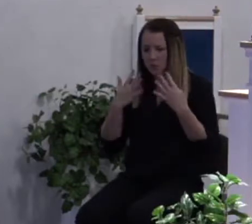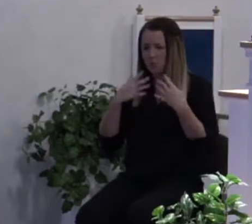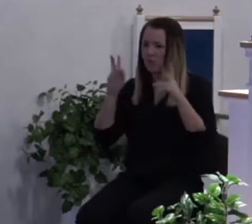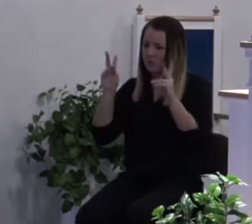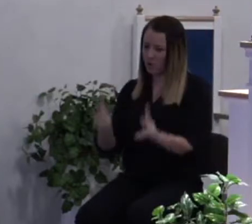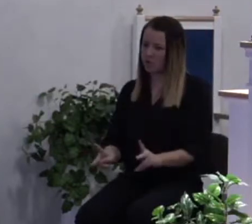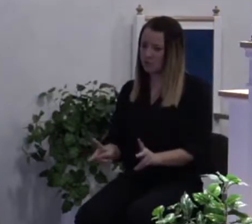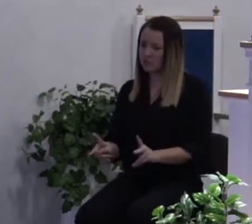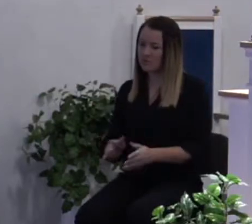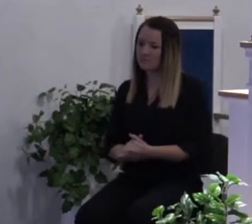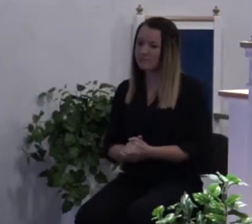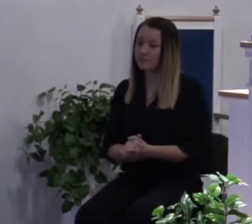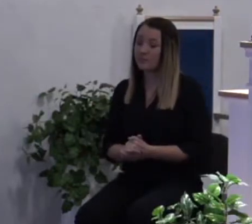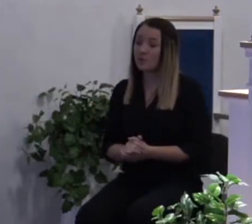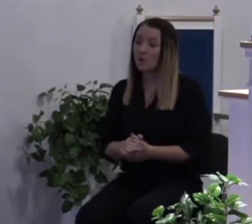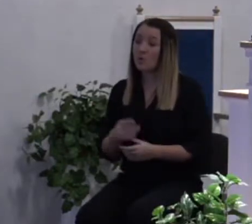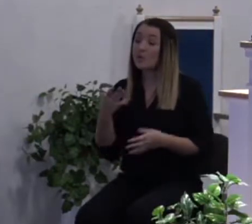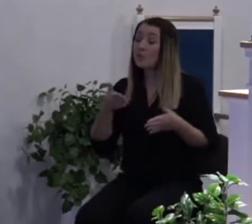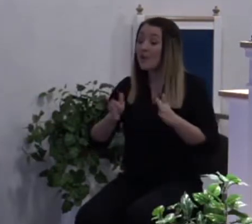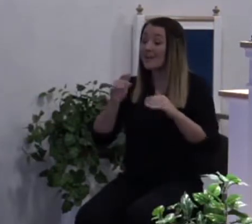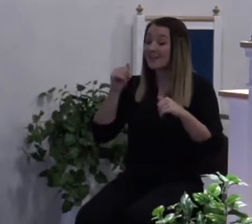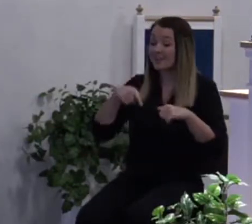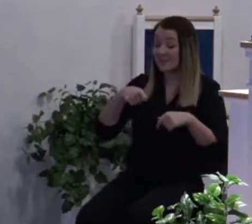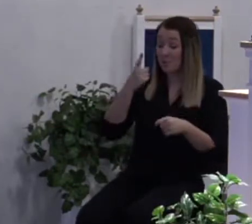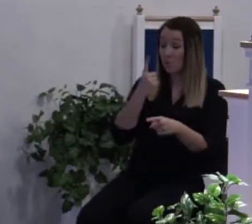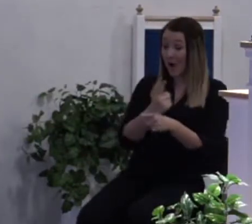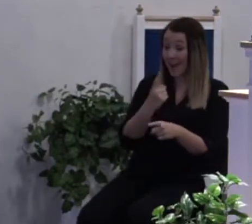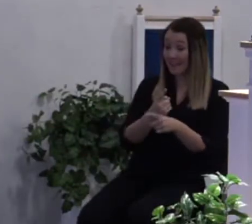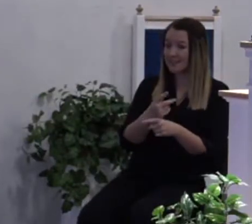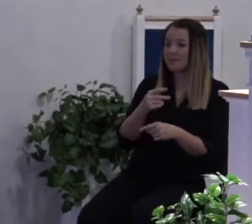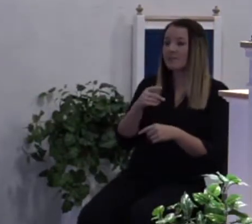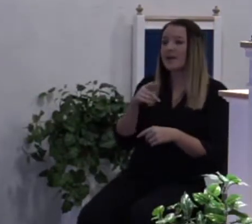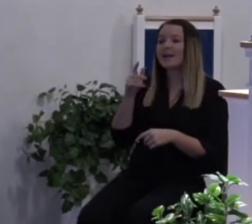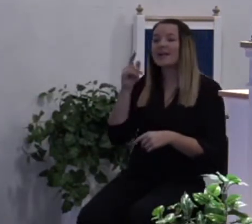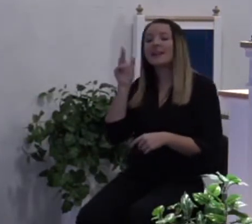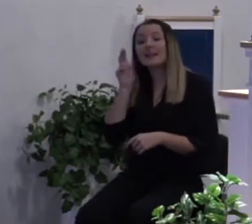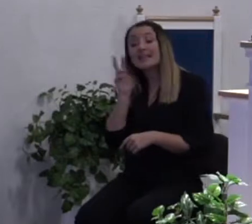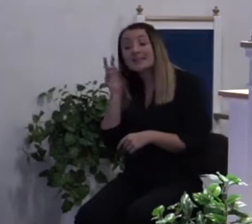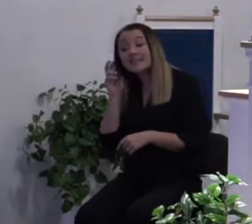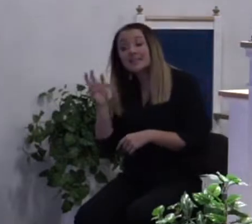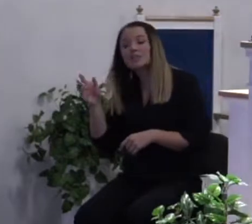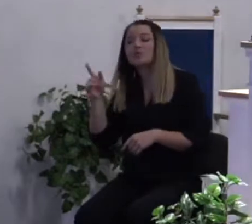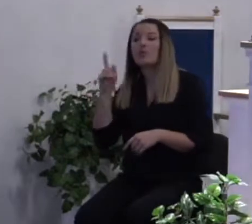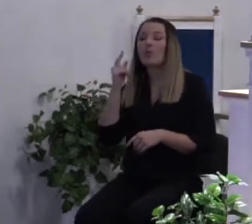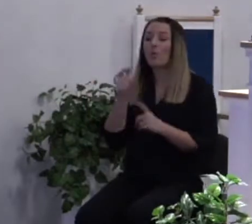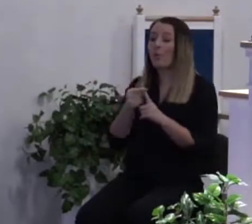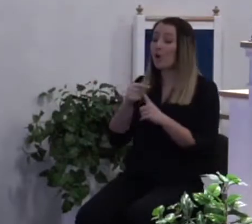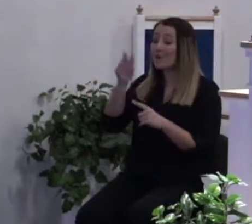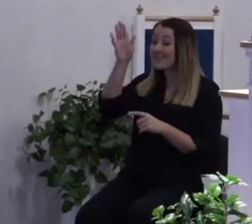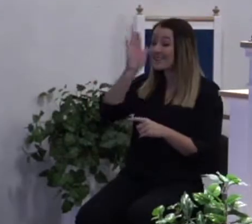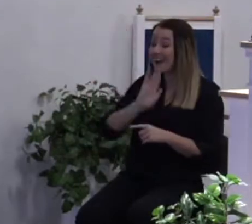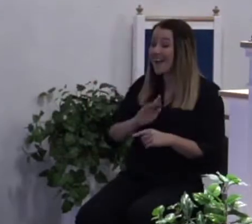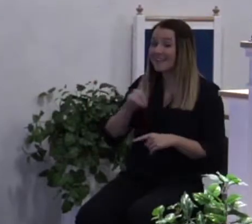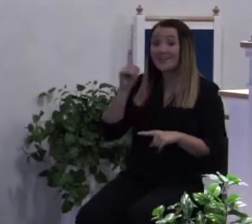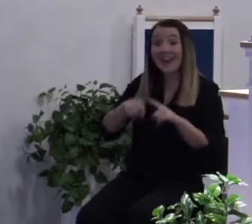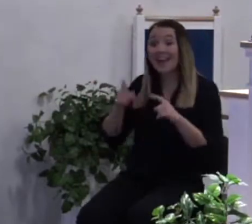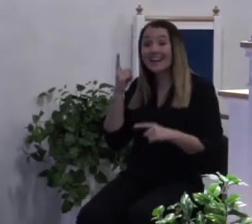The only way you can get this thing right is by listening to the word of God. And you can't hear the word without a preacher.